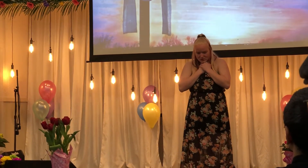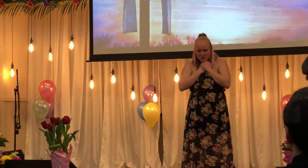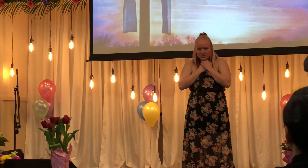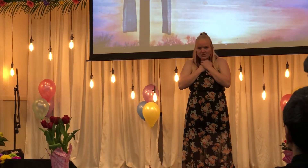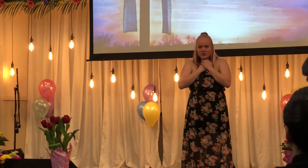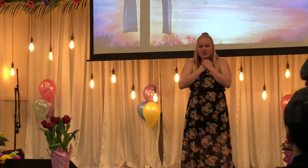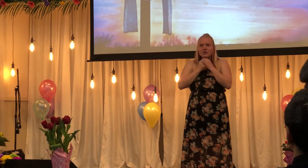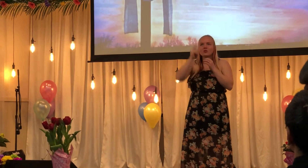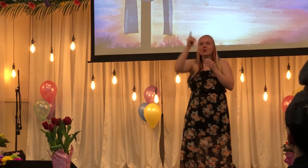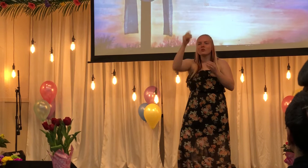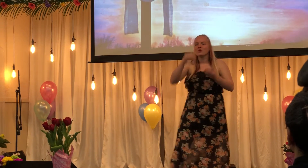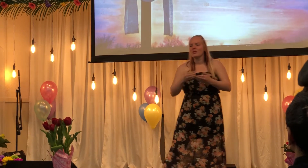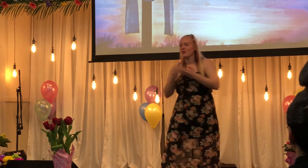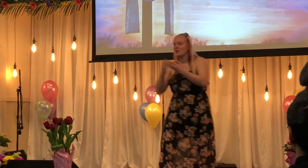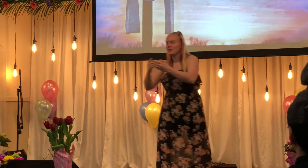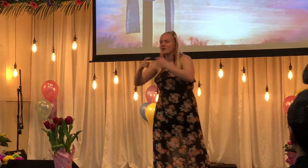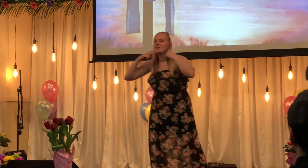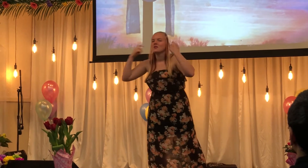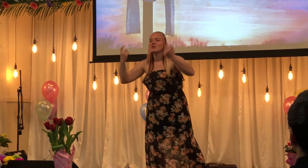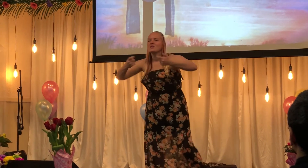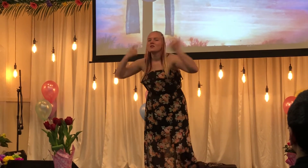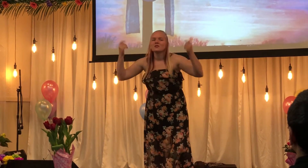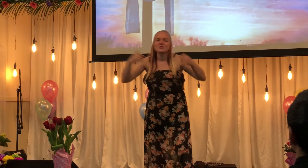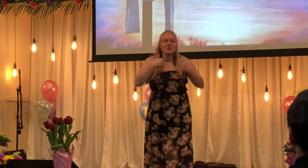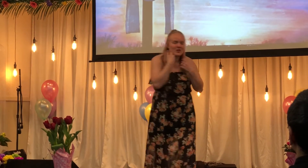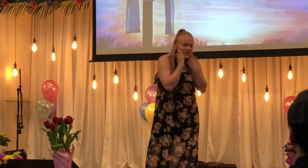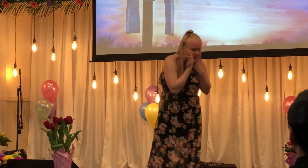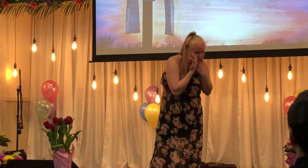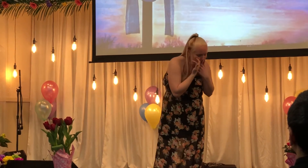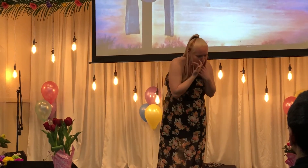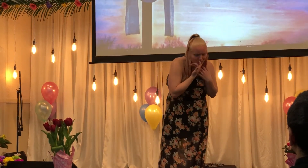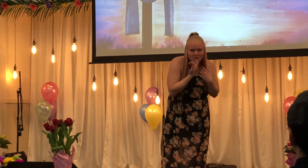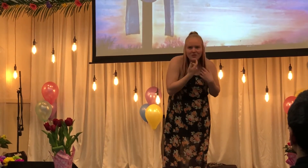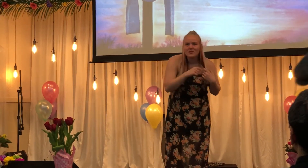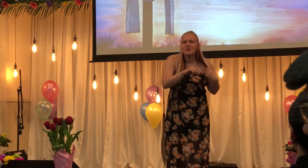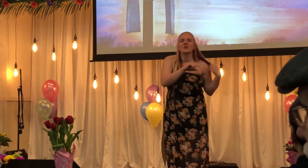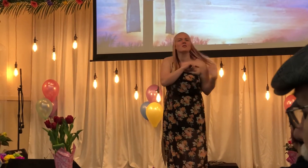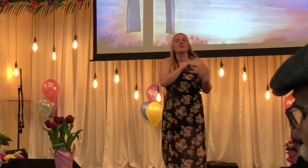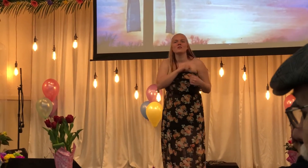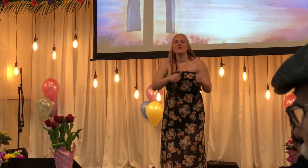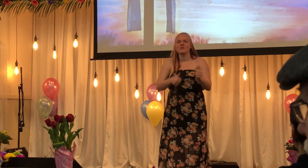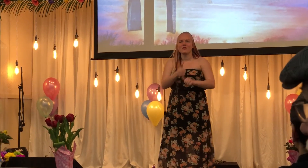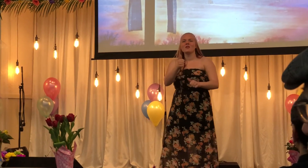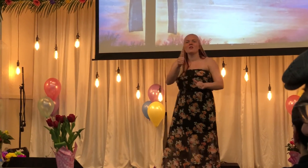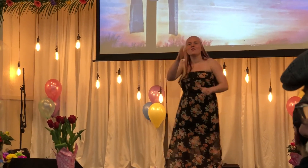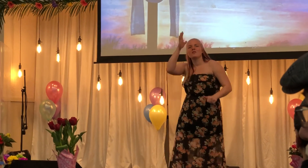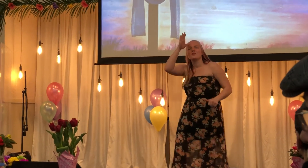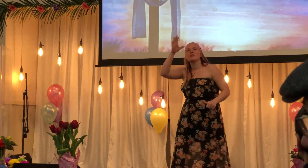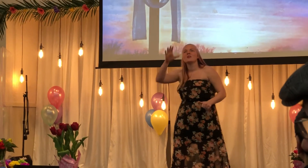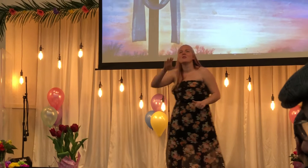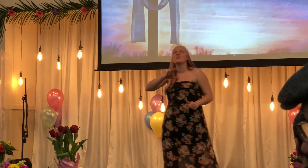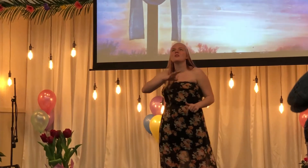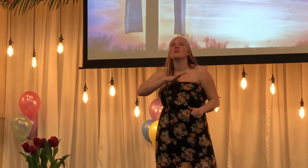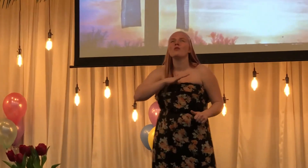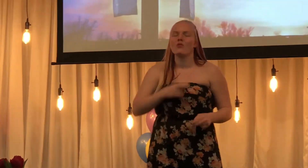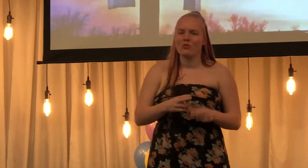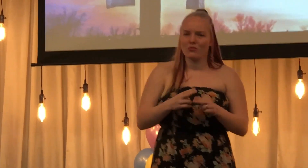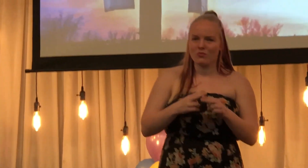You carried sin and shame, the guilt of every man The